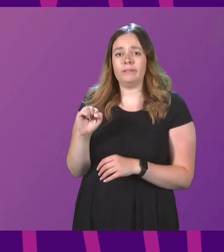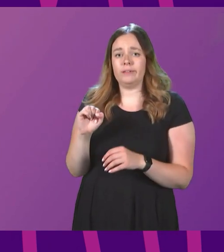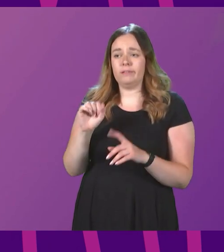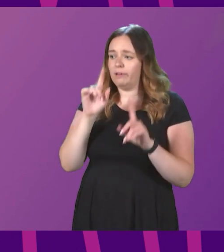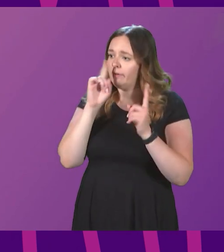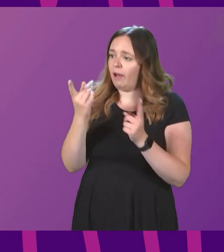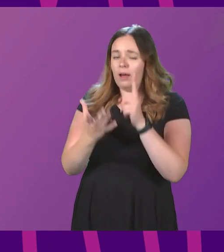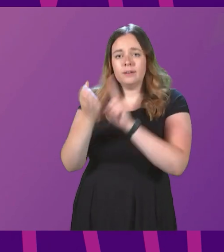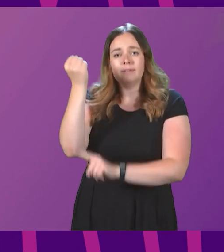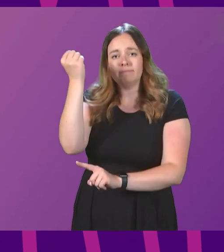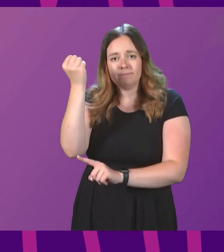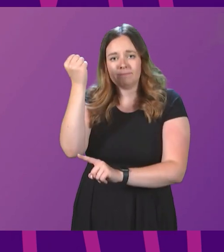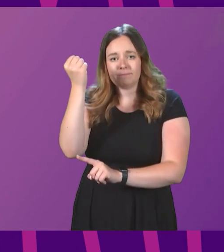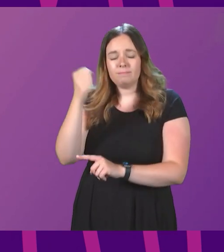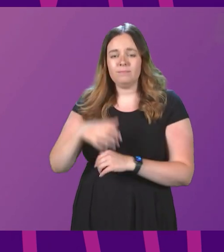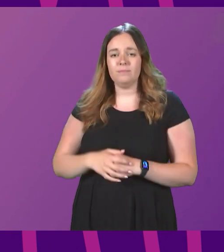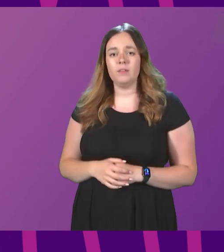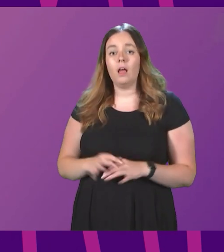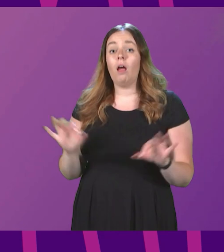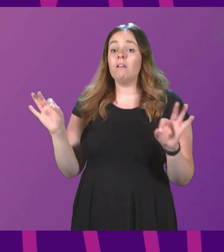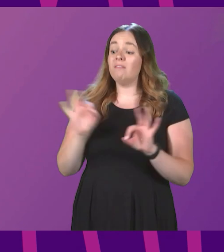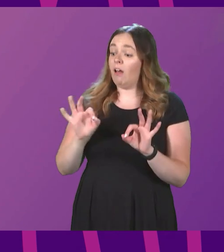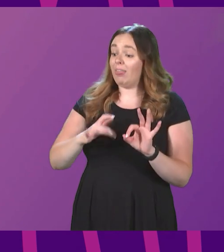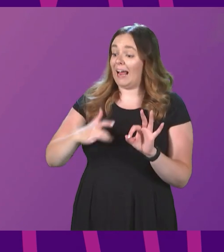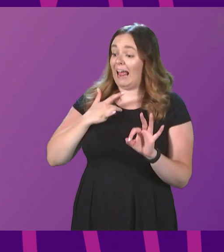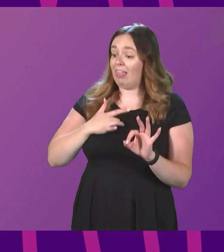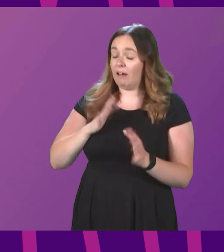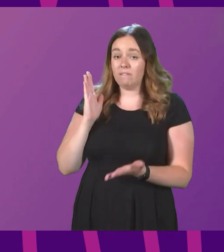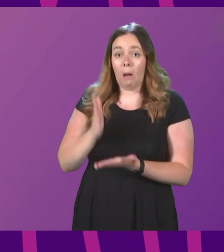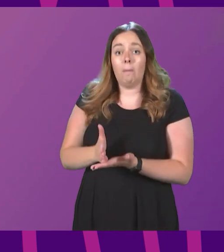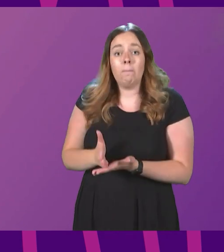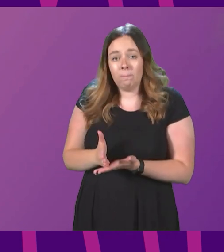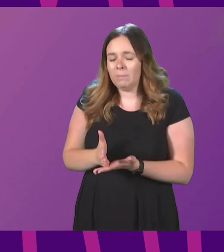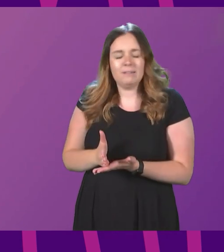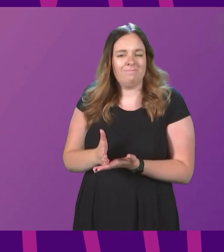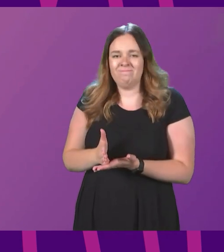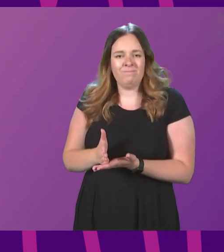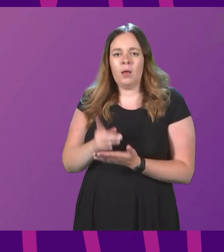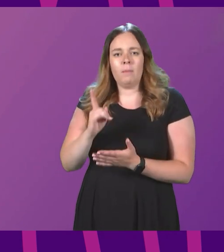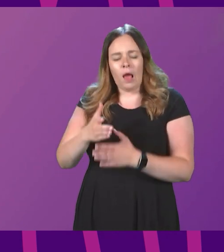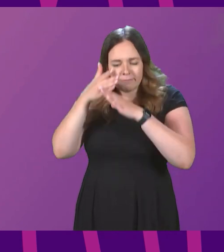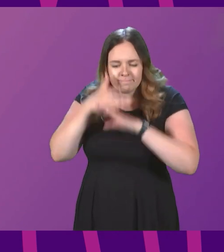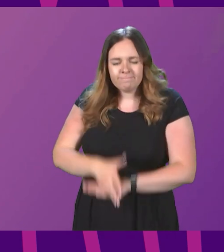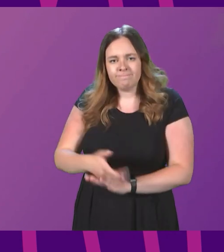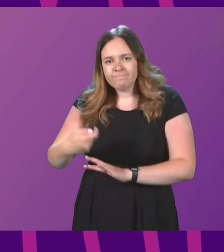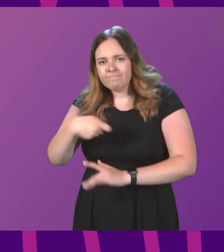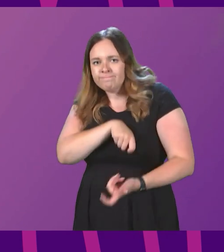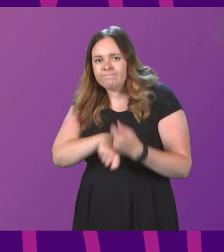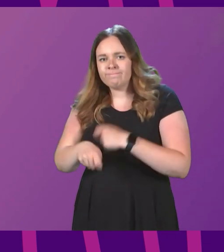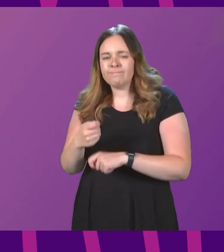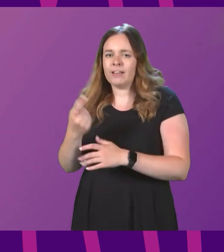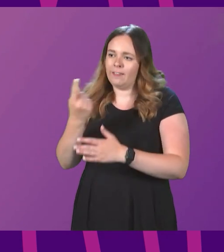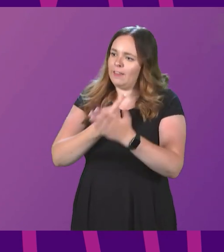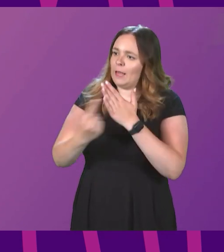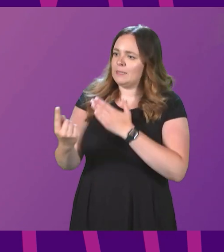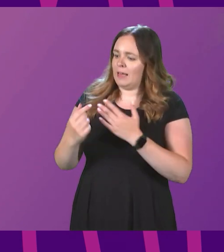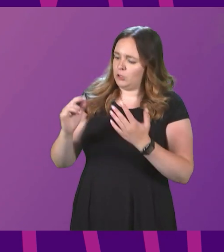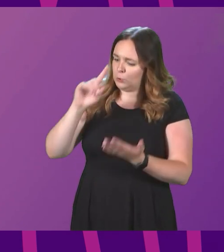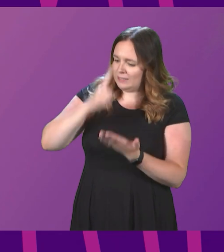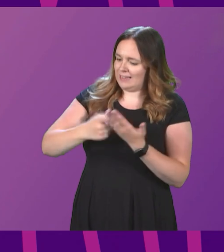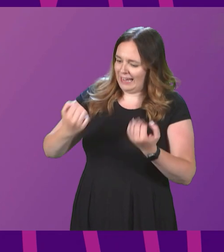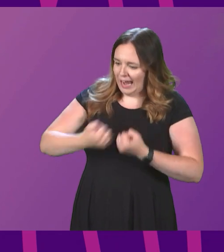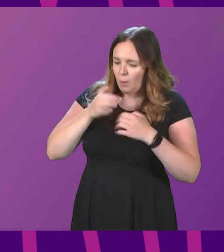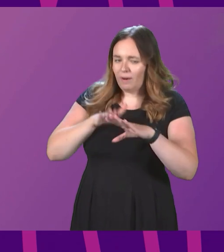succeed. Nothing in life is guaranteed. But with hard work and the independence to chart our own course,